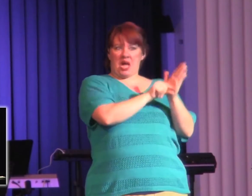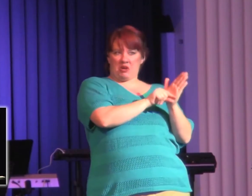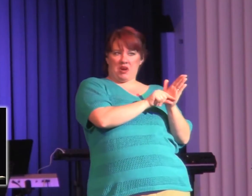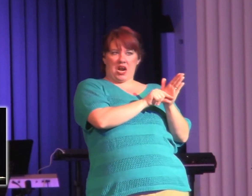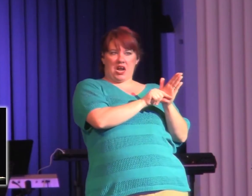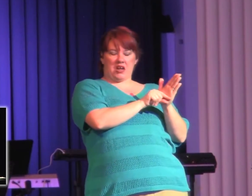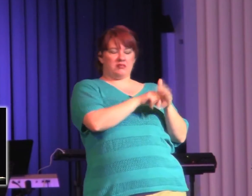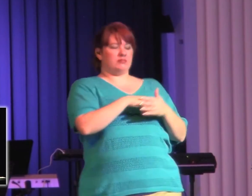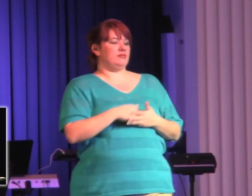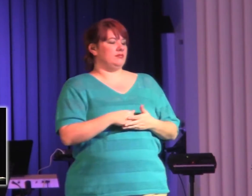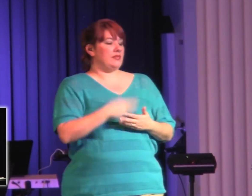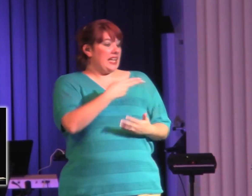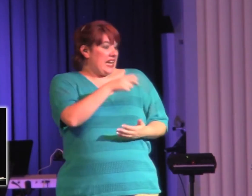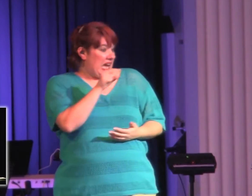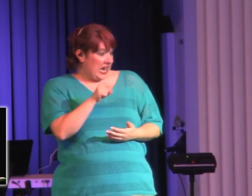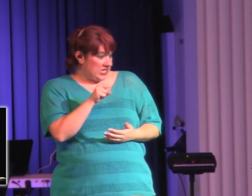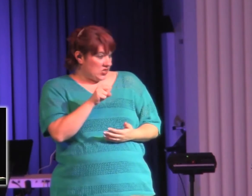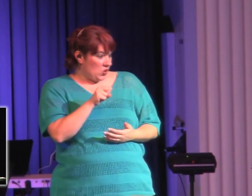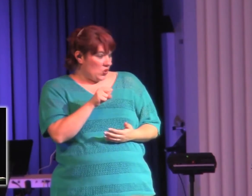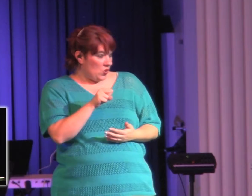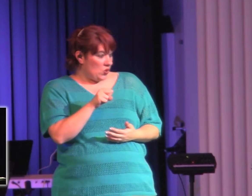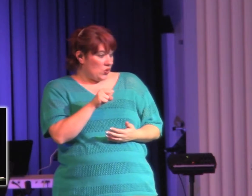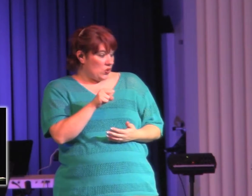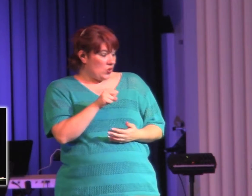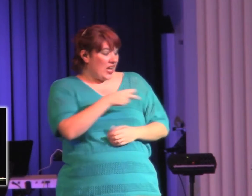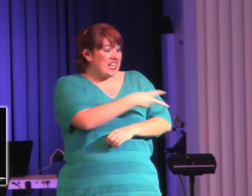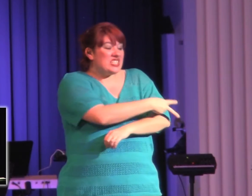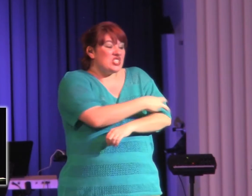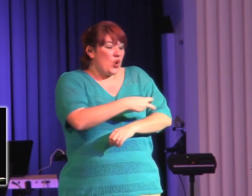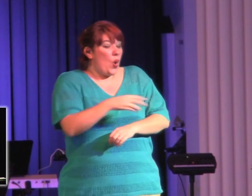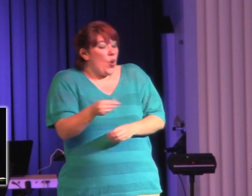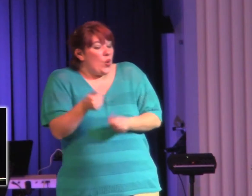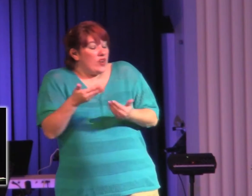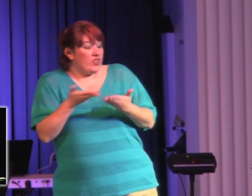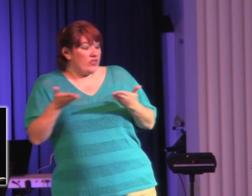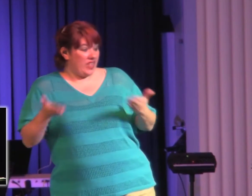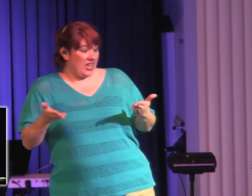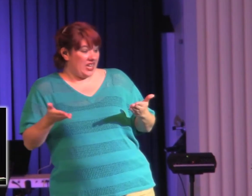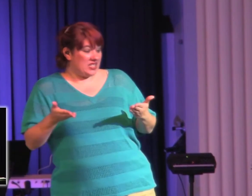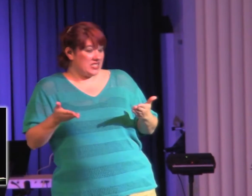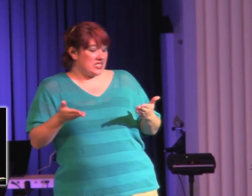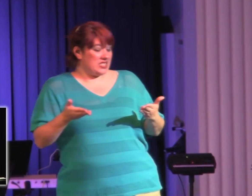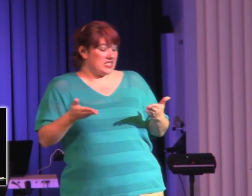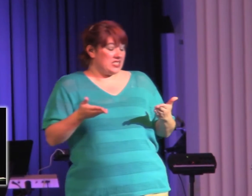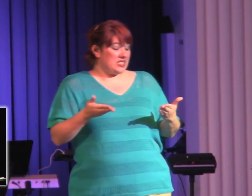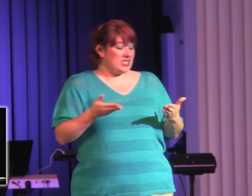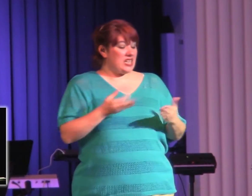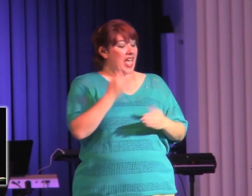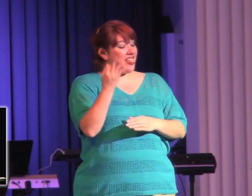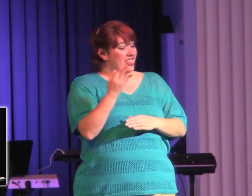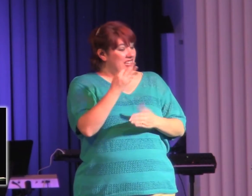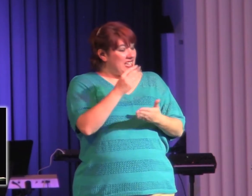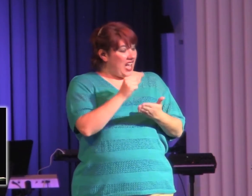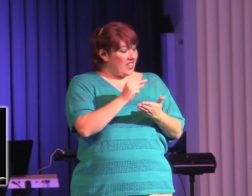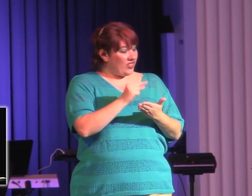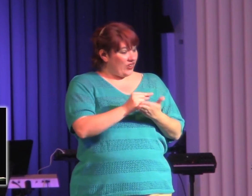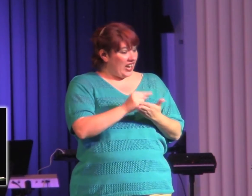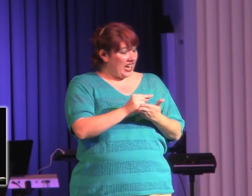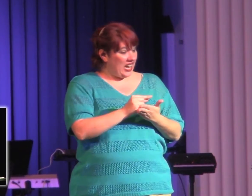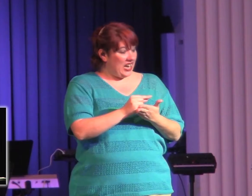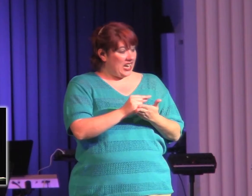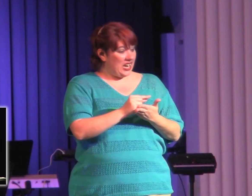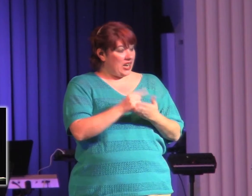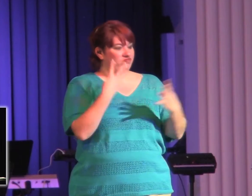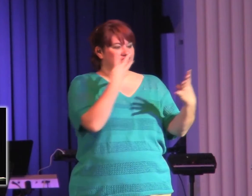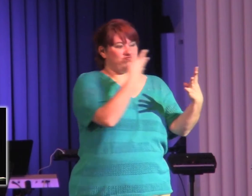few things here and there. Actually, in the ninth grade, went to jail. I've told that story before, for stealing. And so, I've thought about stealing